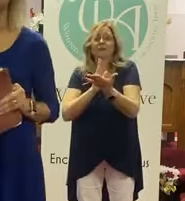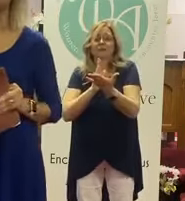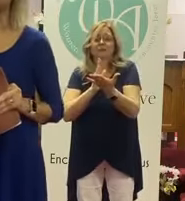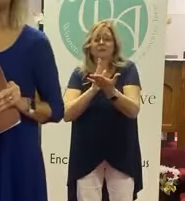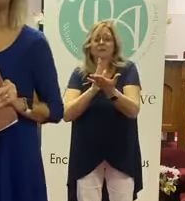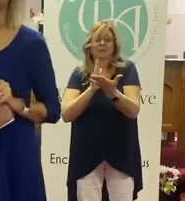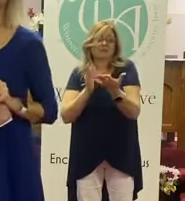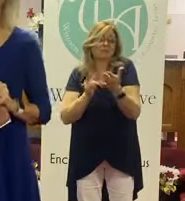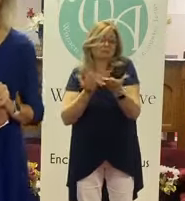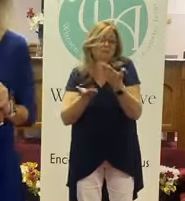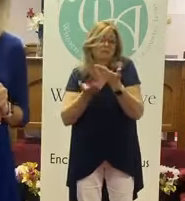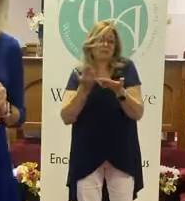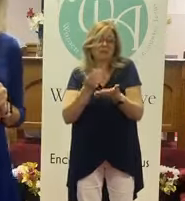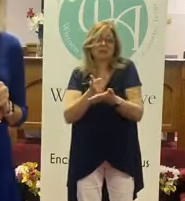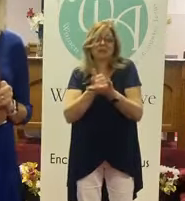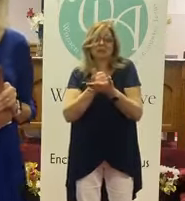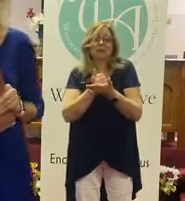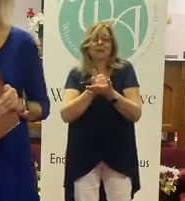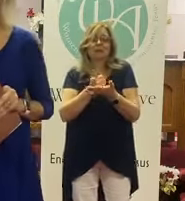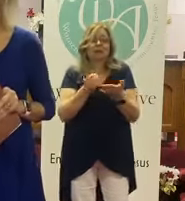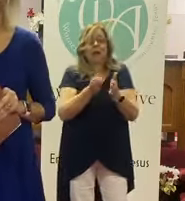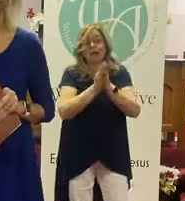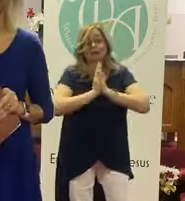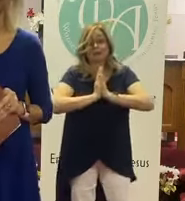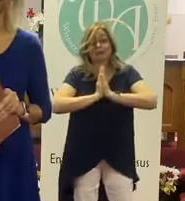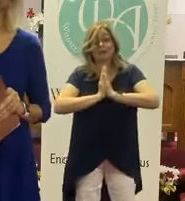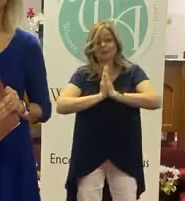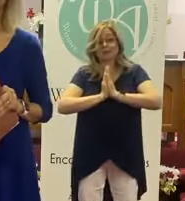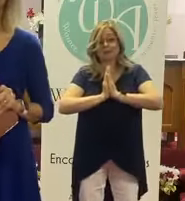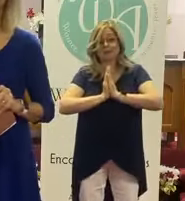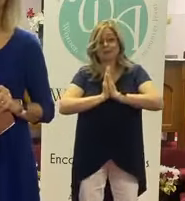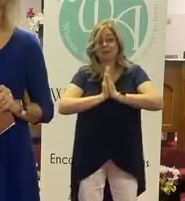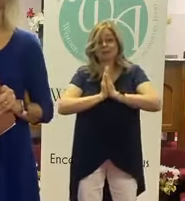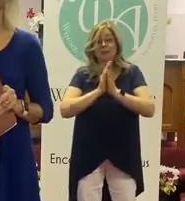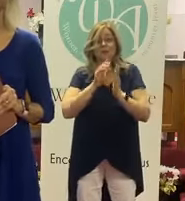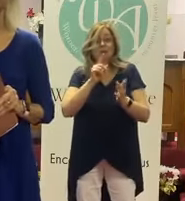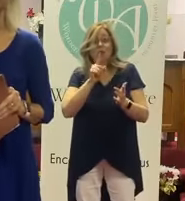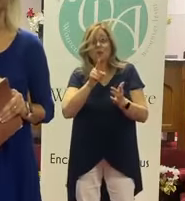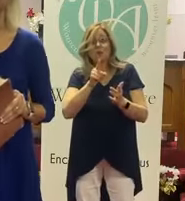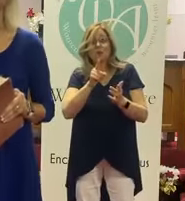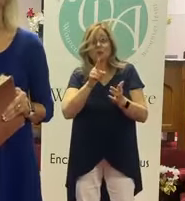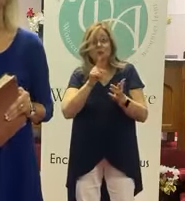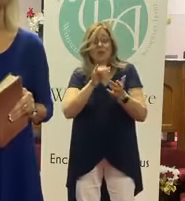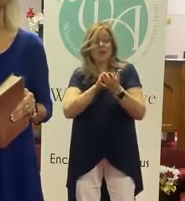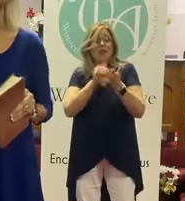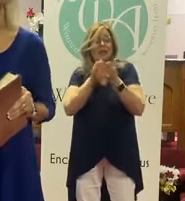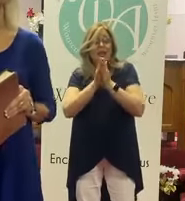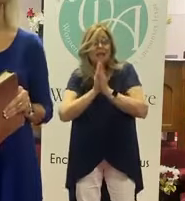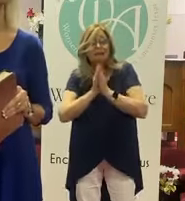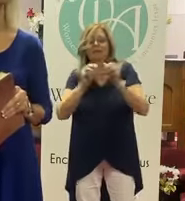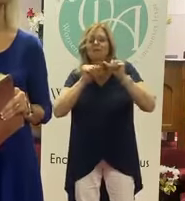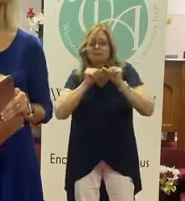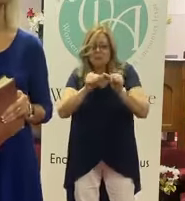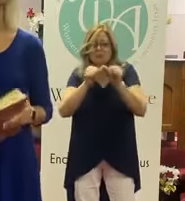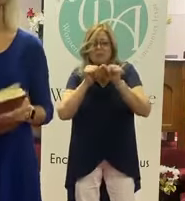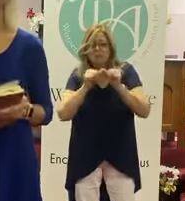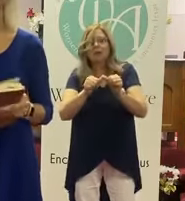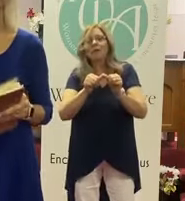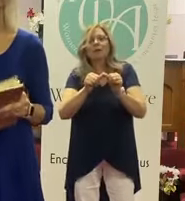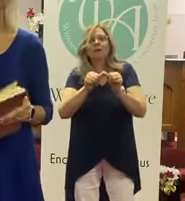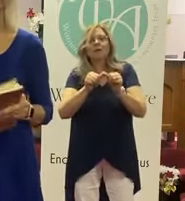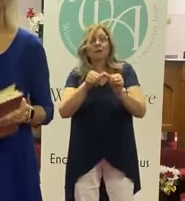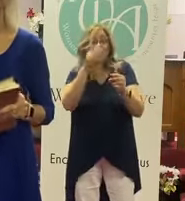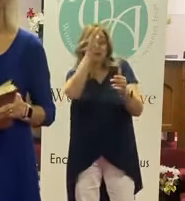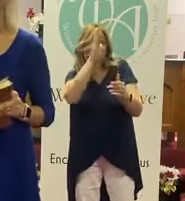message a while ago about asking. You know, it's that ask and keep on asking. But if